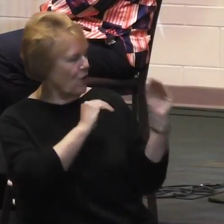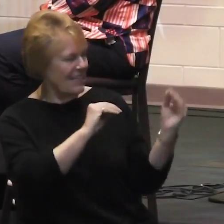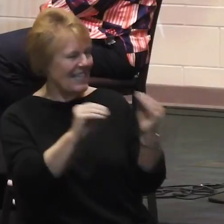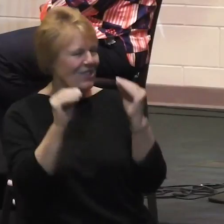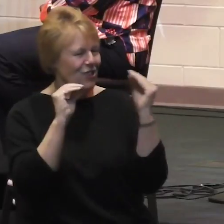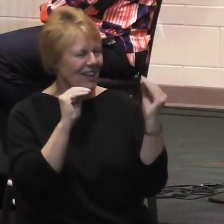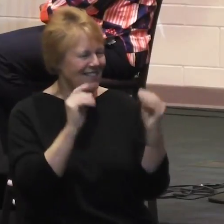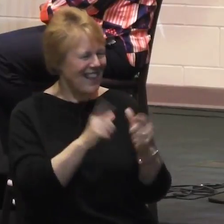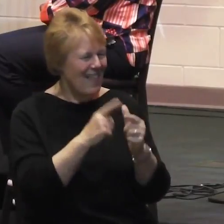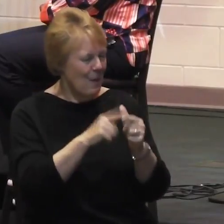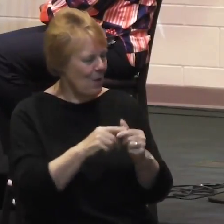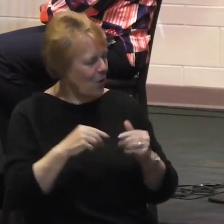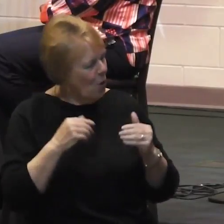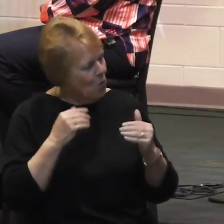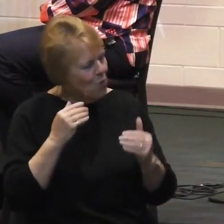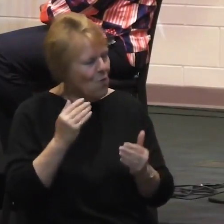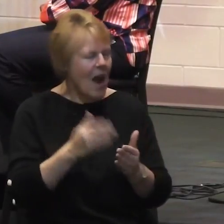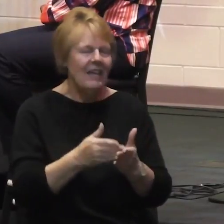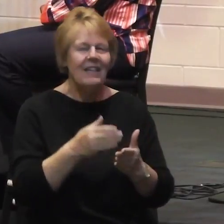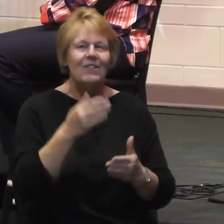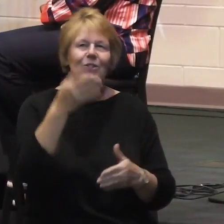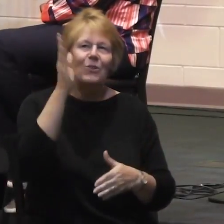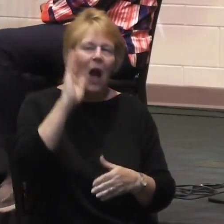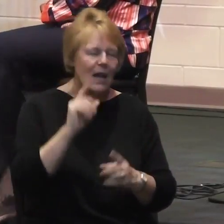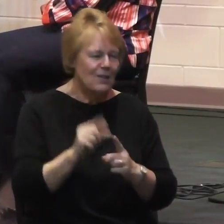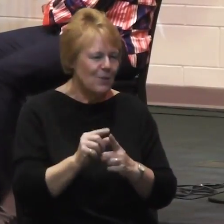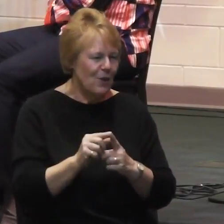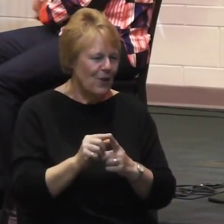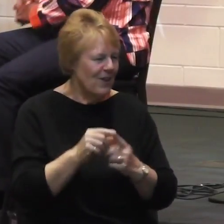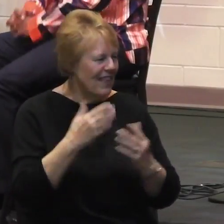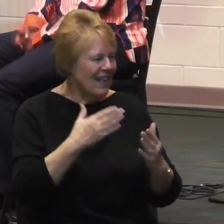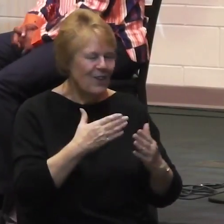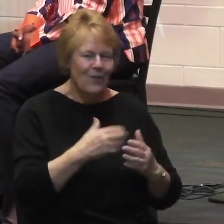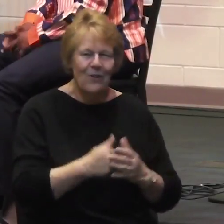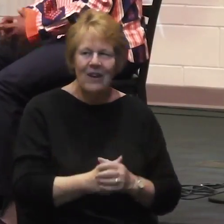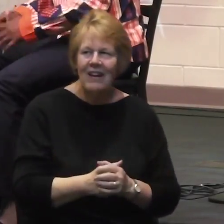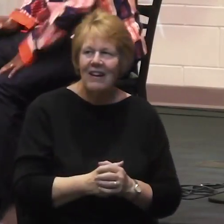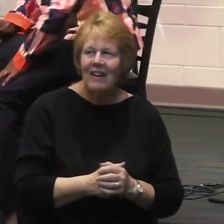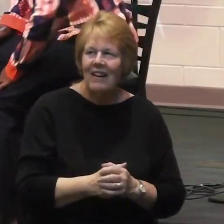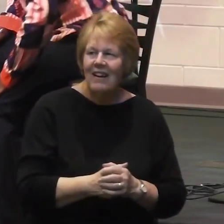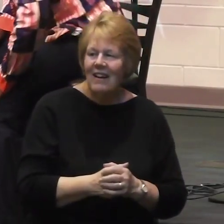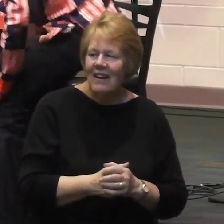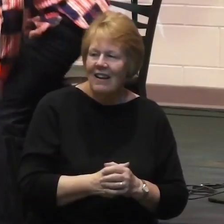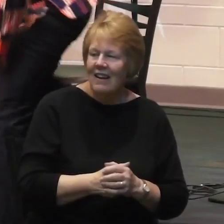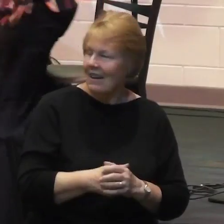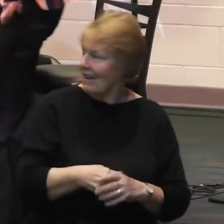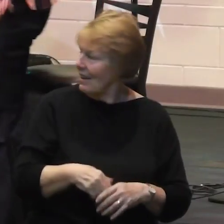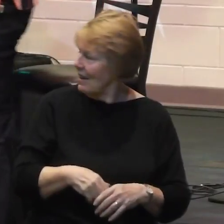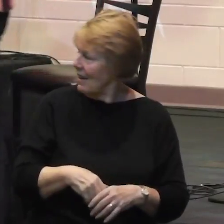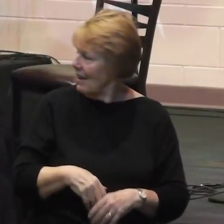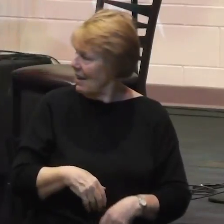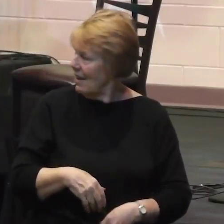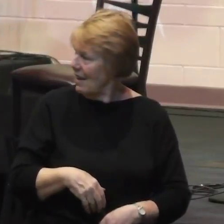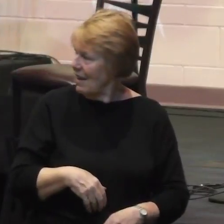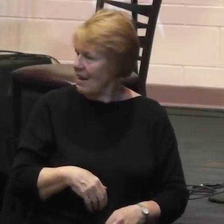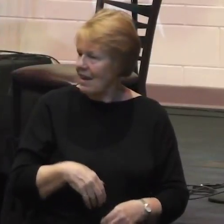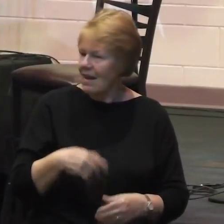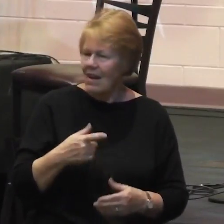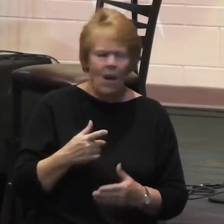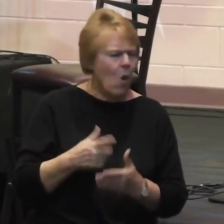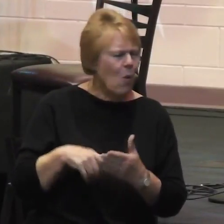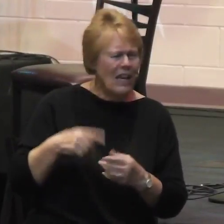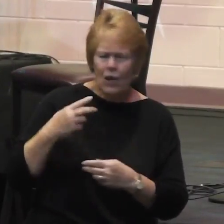our time in God's word. But thank you, Maisha. Thank you, Pastor Steve. Can I call you Pastor Steve? What do you guys call him?